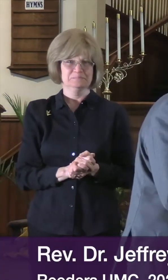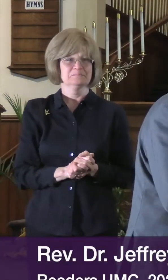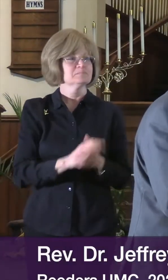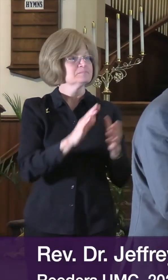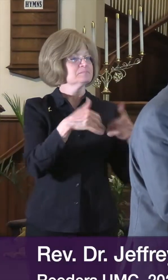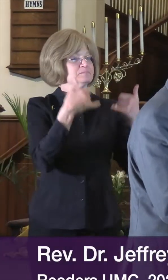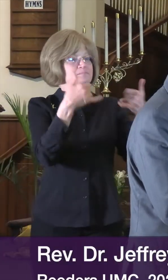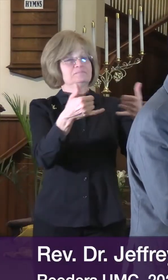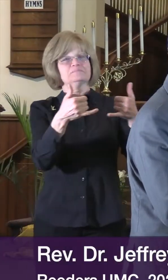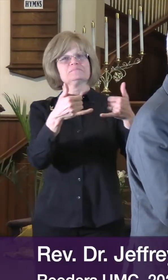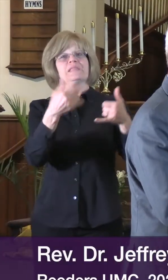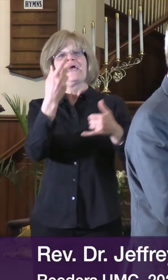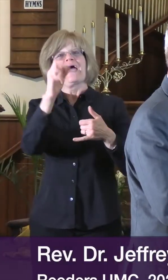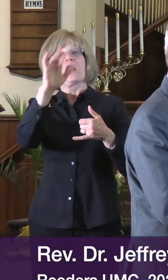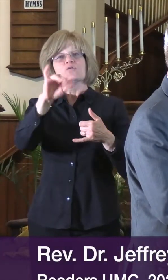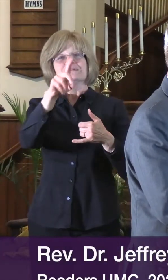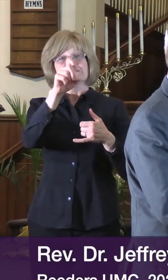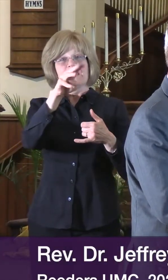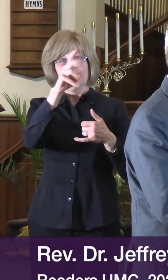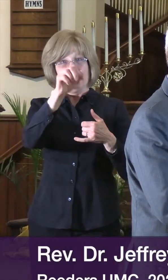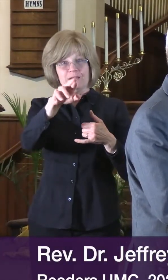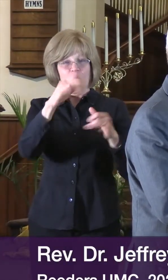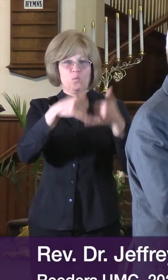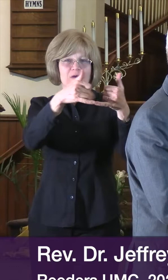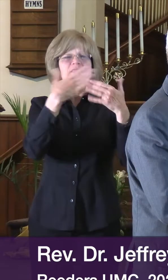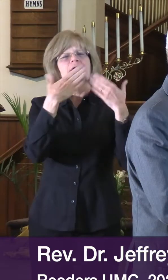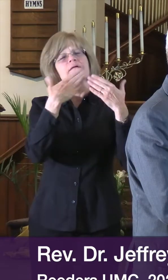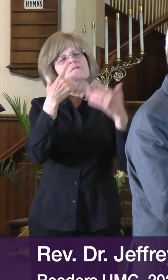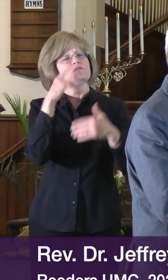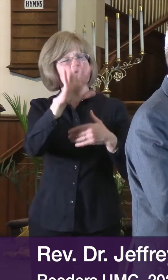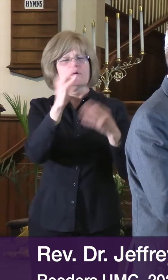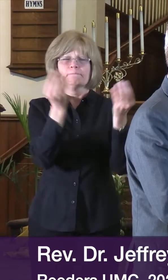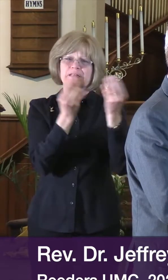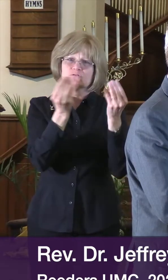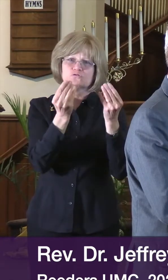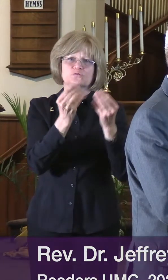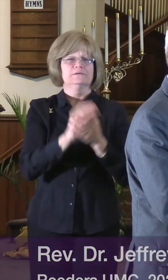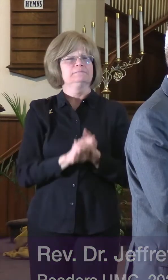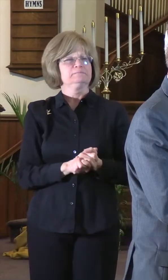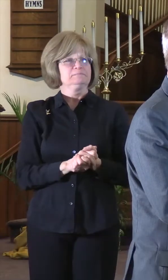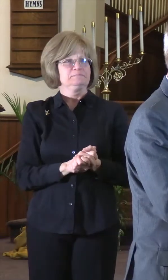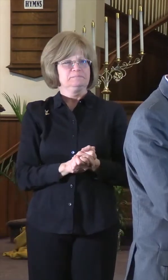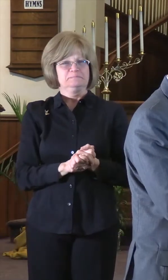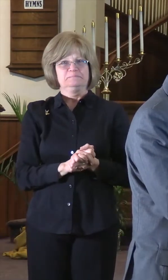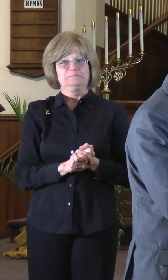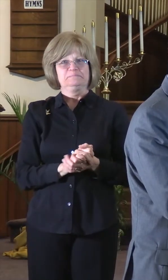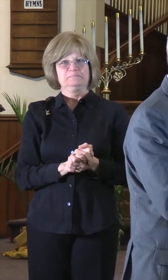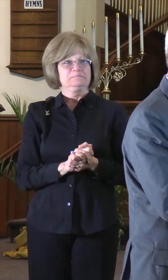We present you with the Harry Denman Award and thank you so much for your ministry of evangelism.